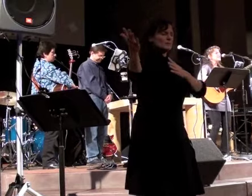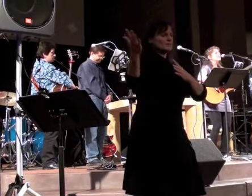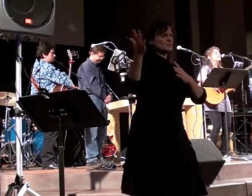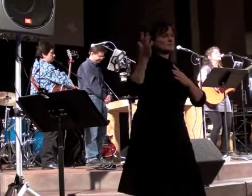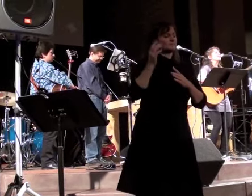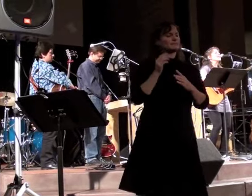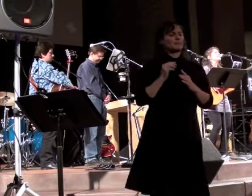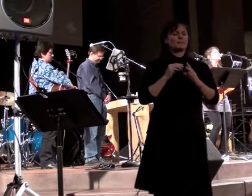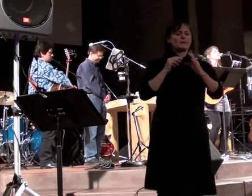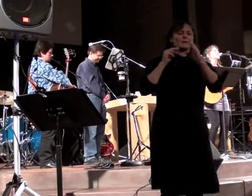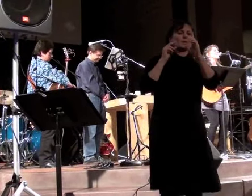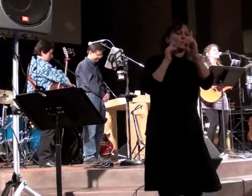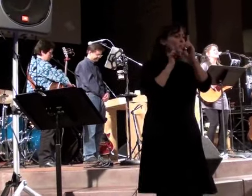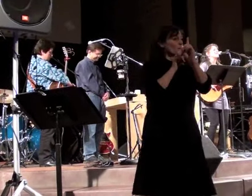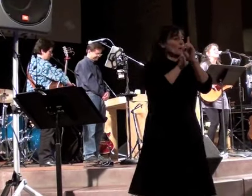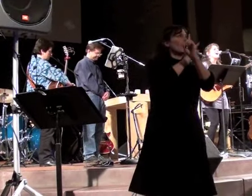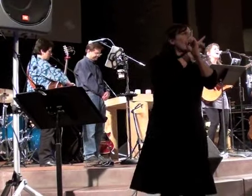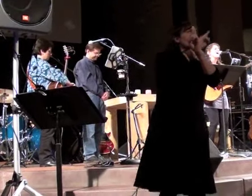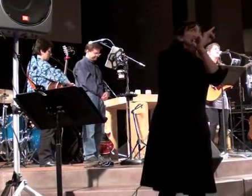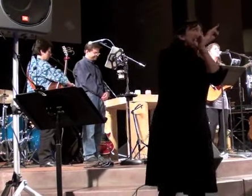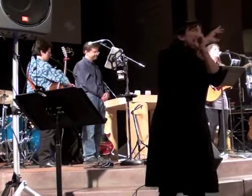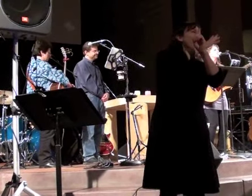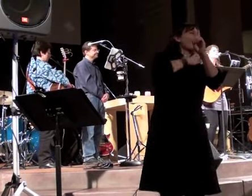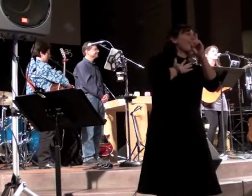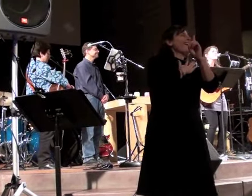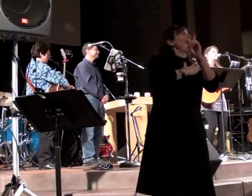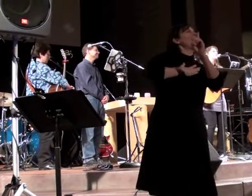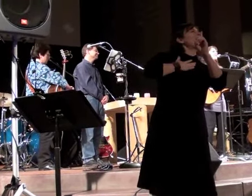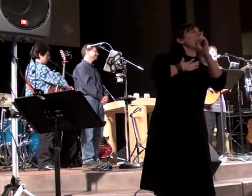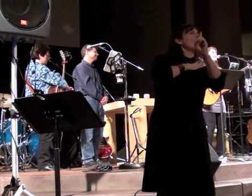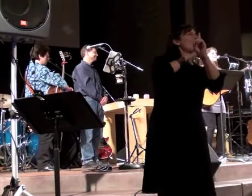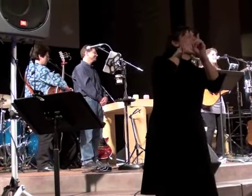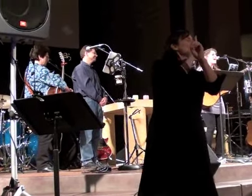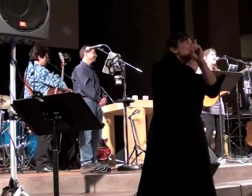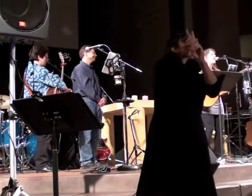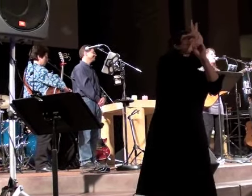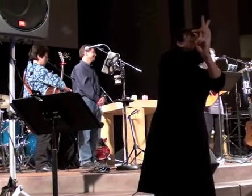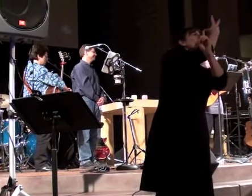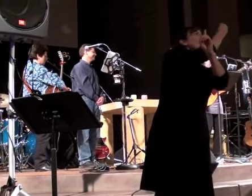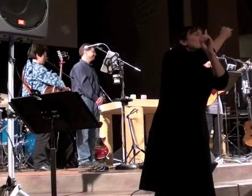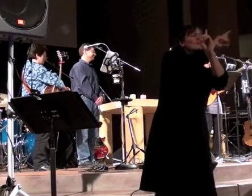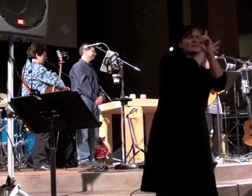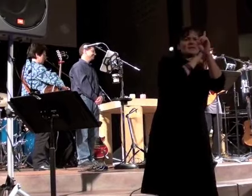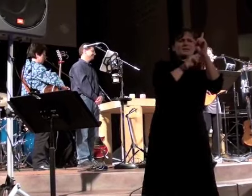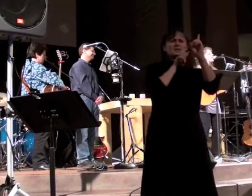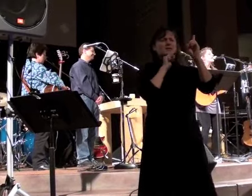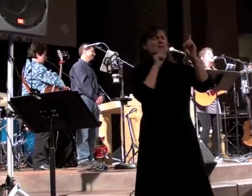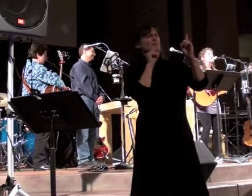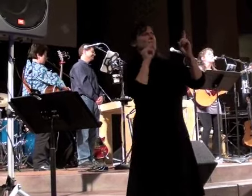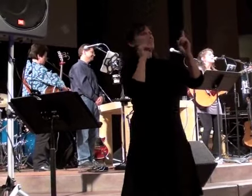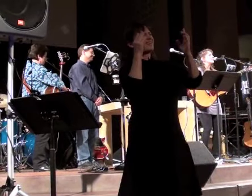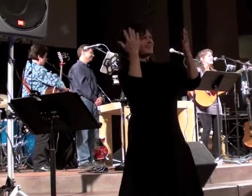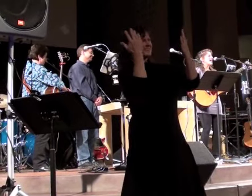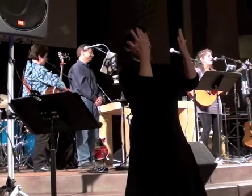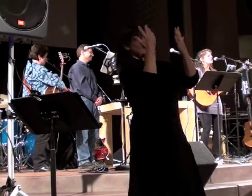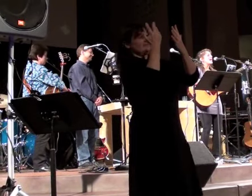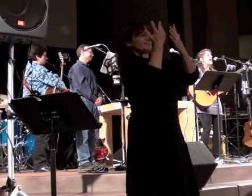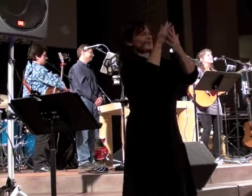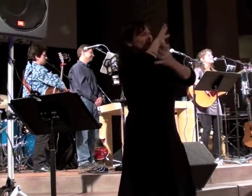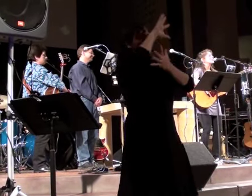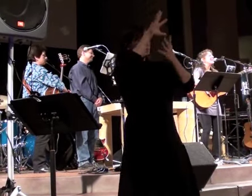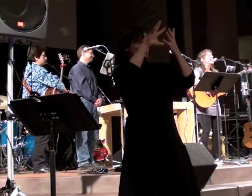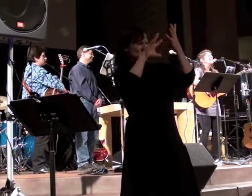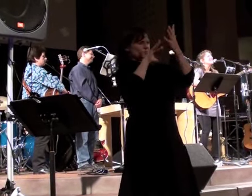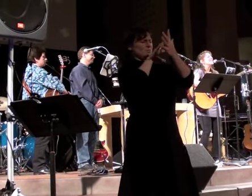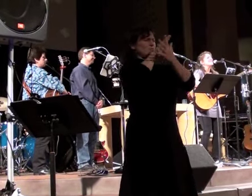As I've looked at clouds from the sides down front, up and down,